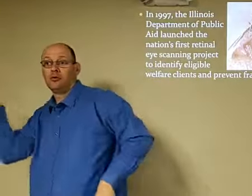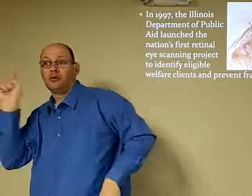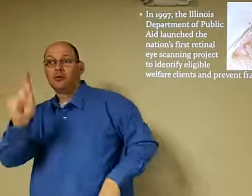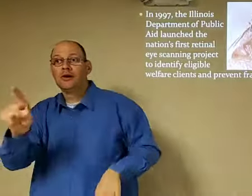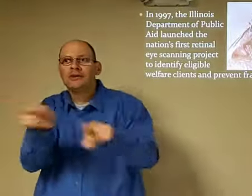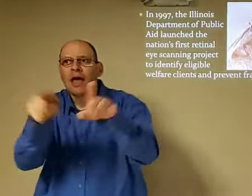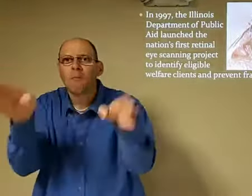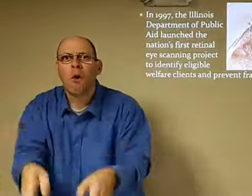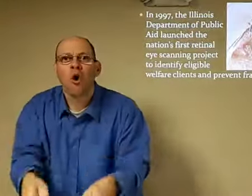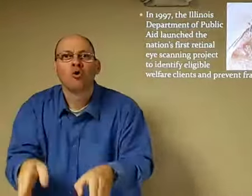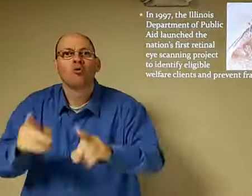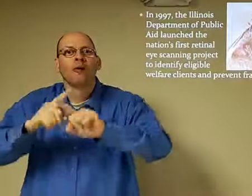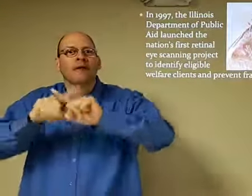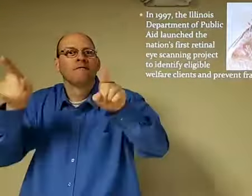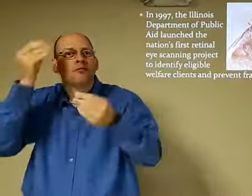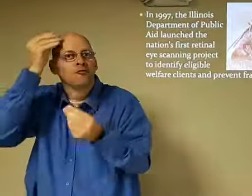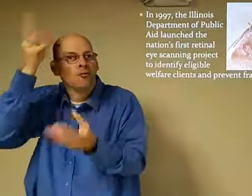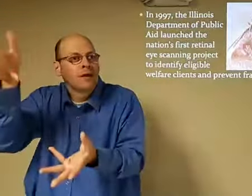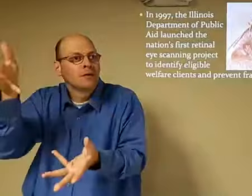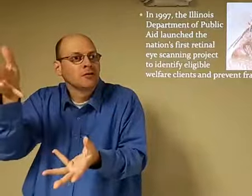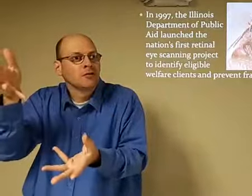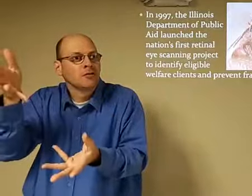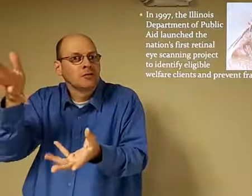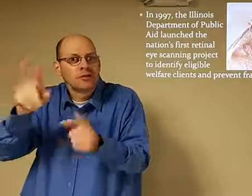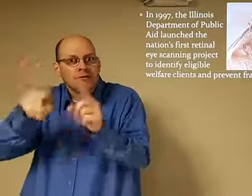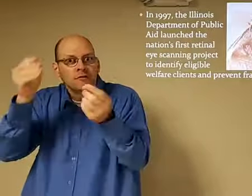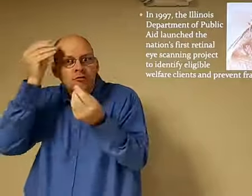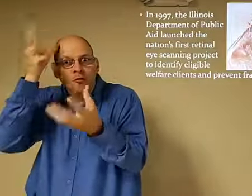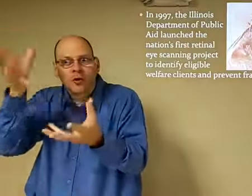later, so forth. It'd be the same person, but they'd have different information.